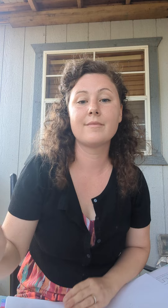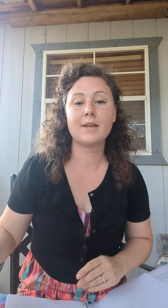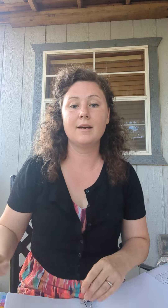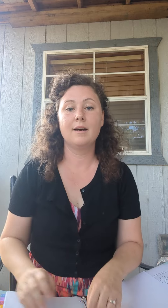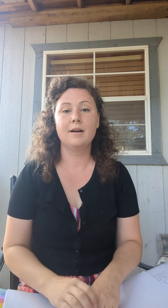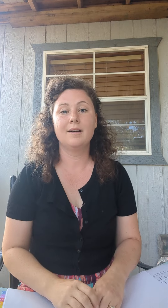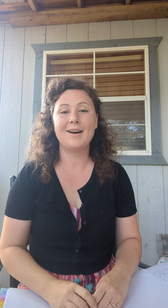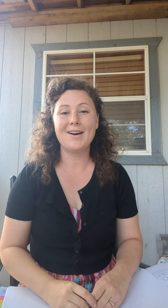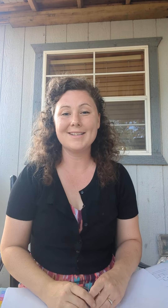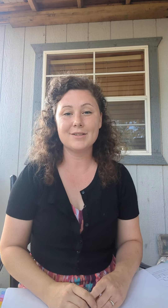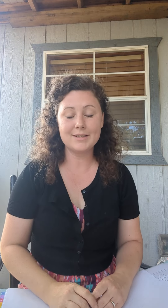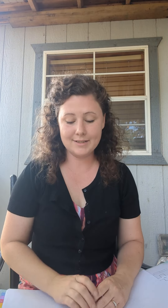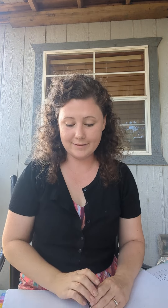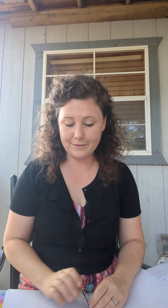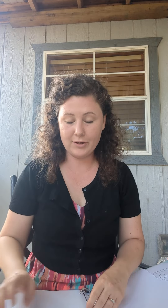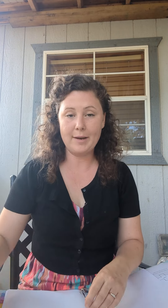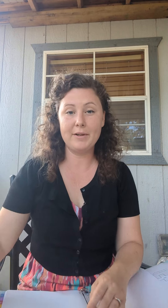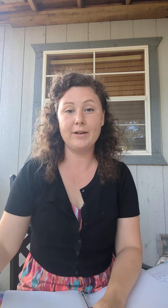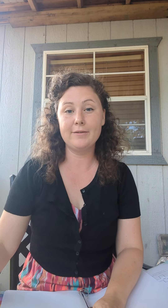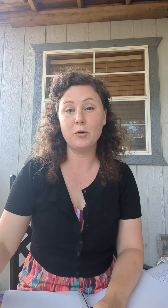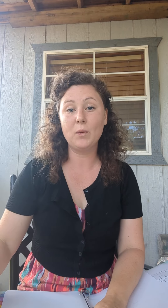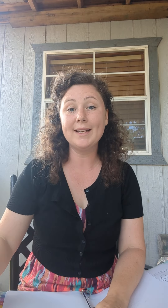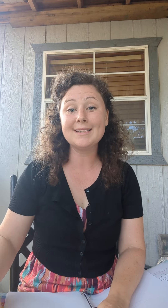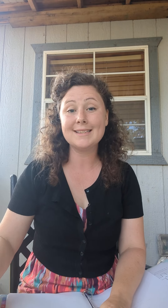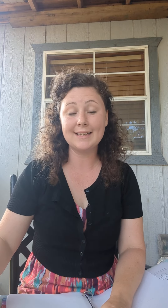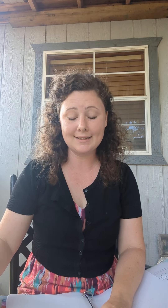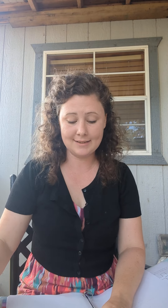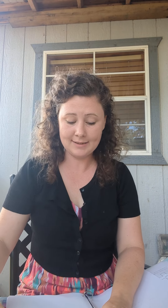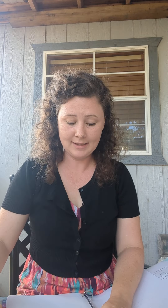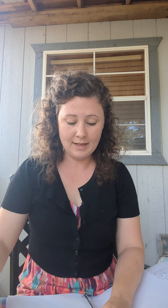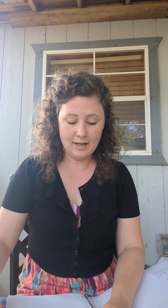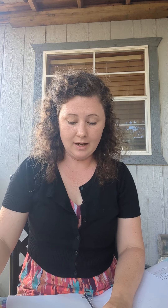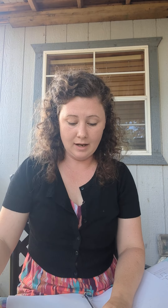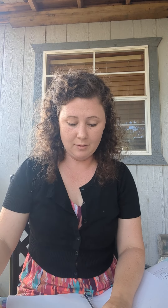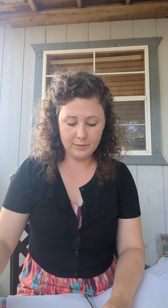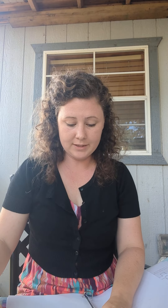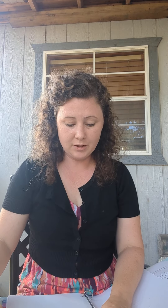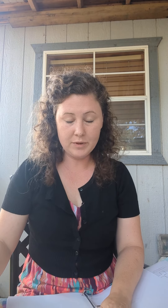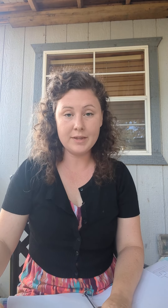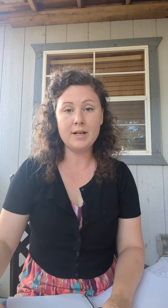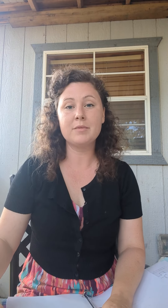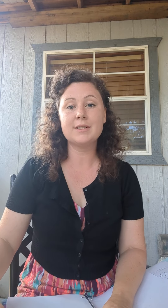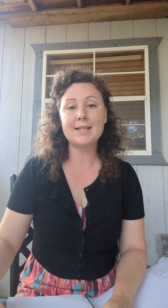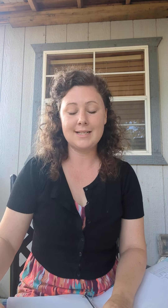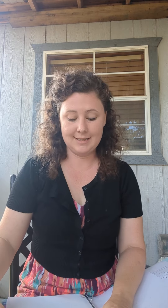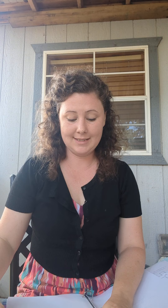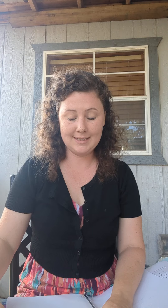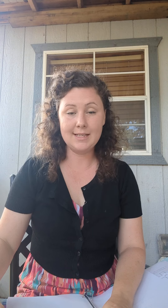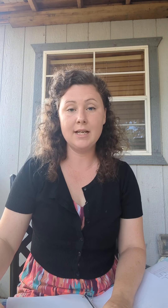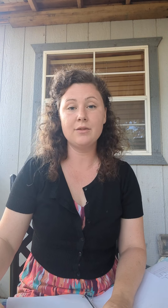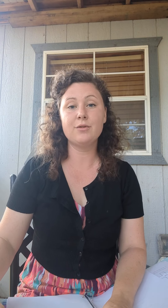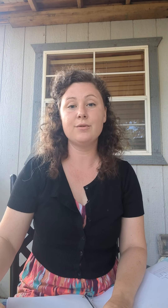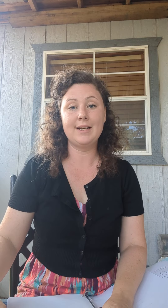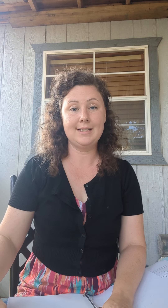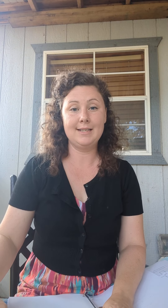All right, so this is the vocabulary for week six. Let's start with the numbers 16 through 19.